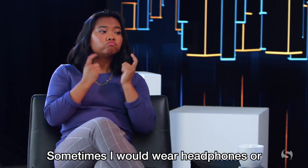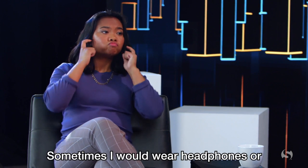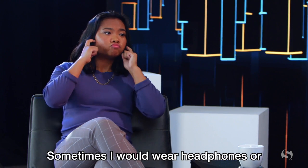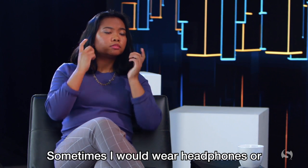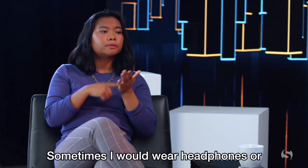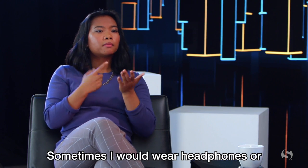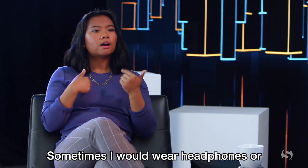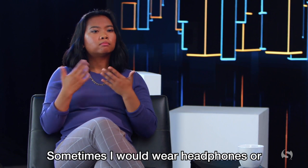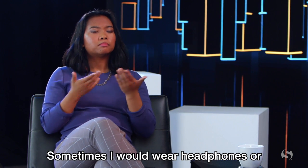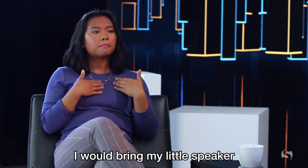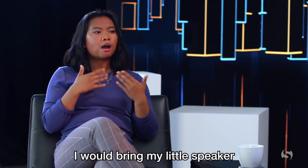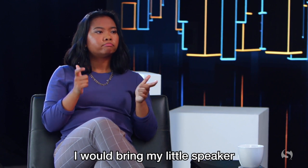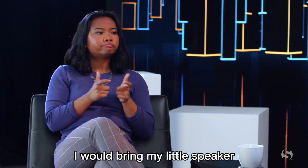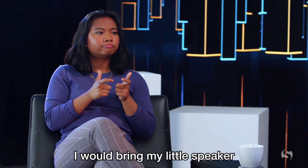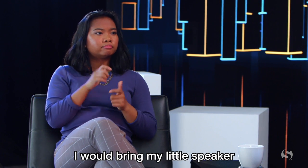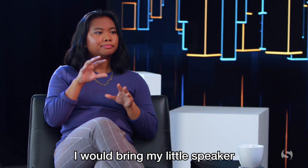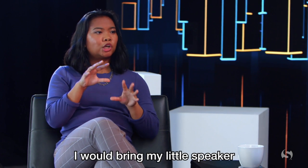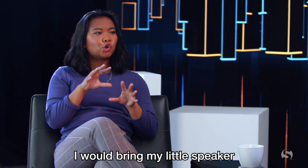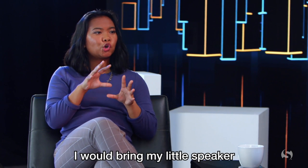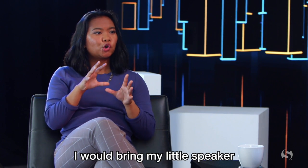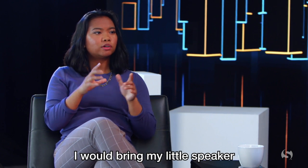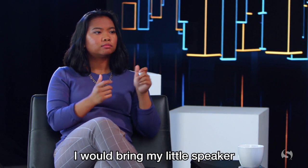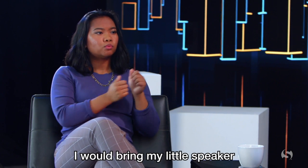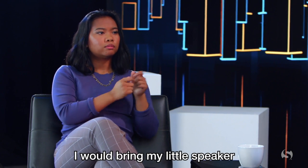Sometimes I would wear headphones, or I would bring my little speaker and sign as I ate.